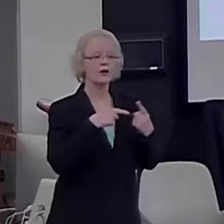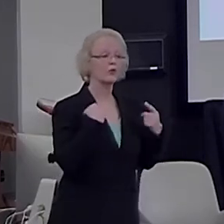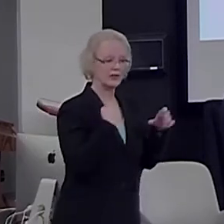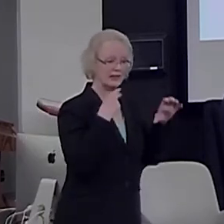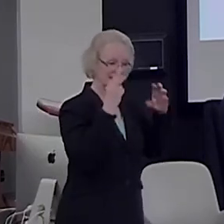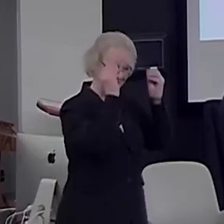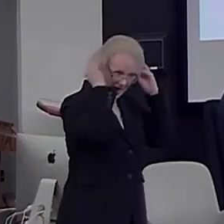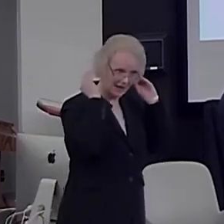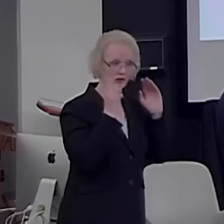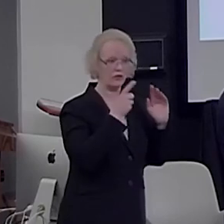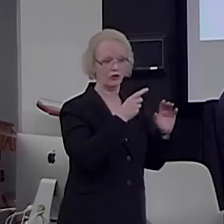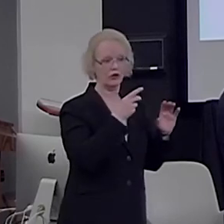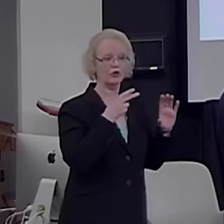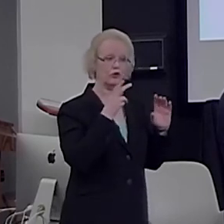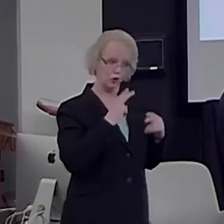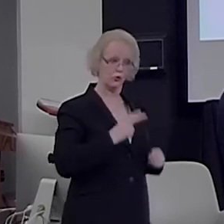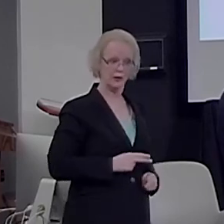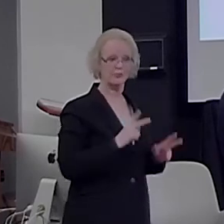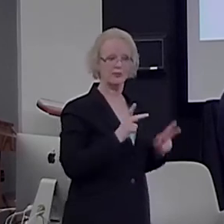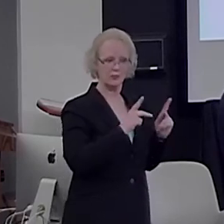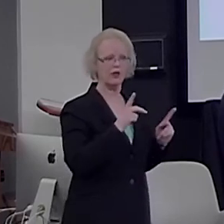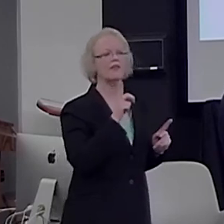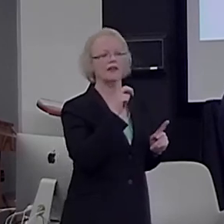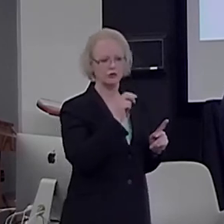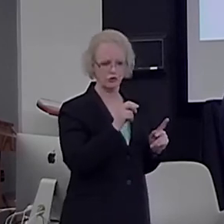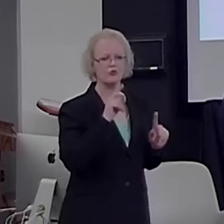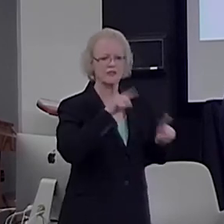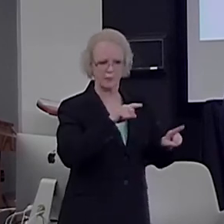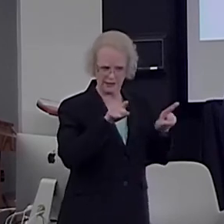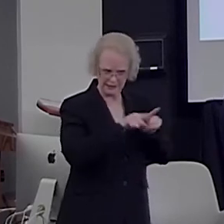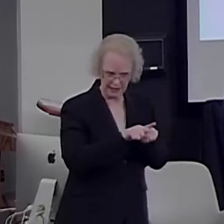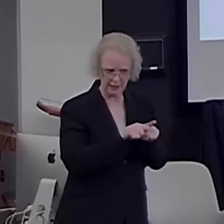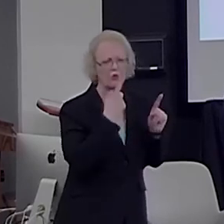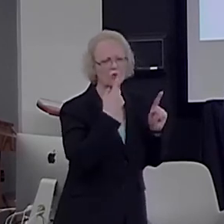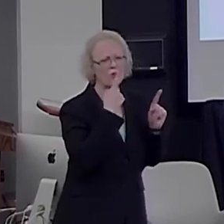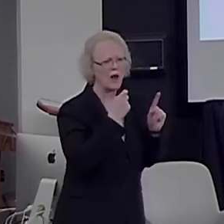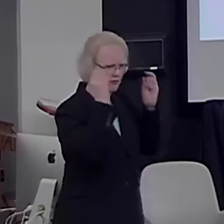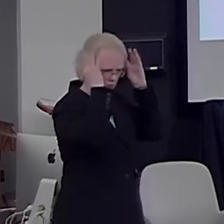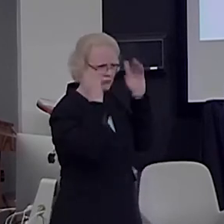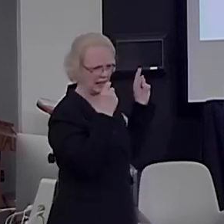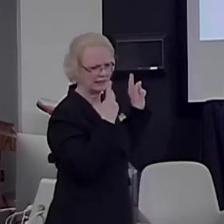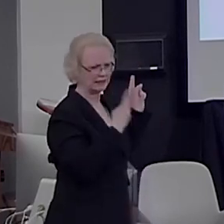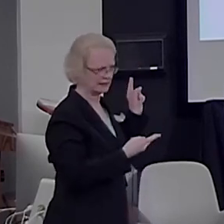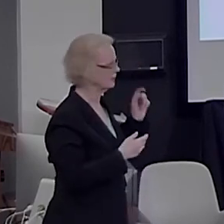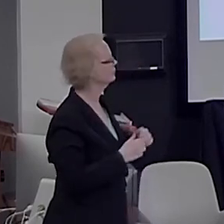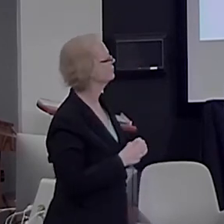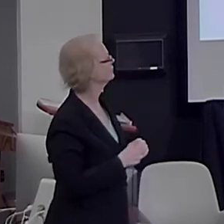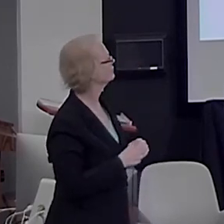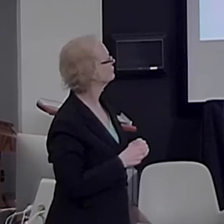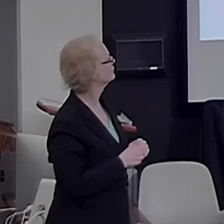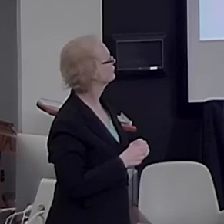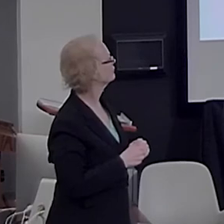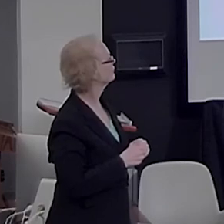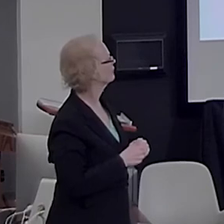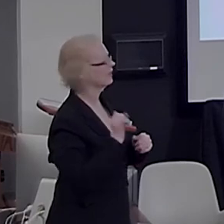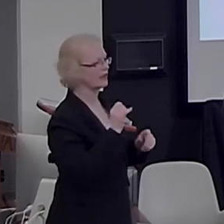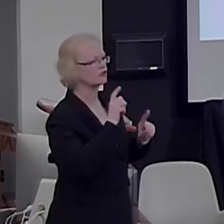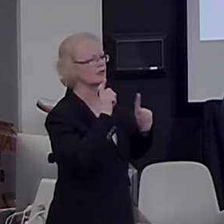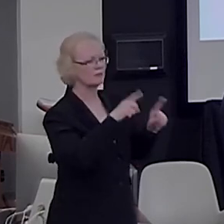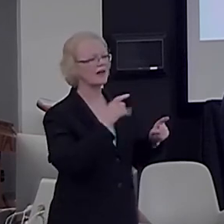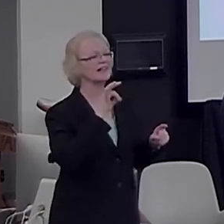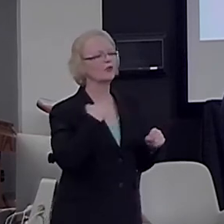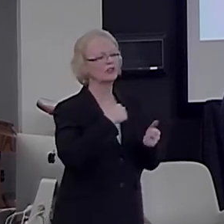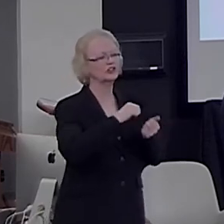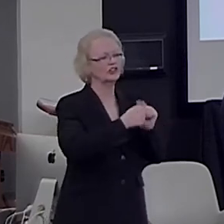responses to numbers. For instance, I think it's in red, here you can see intraparietal responses in humans to number